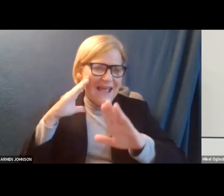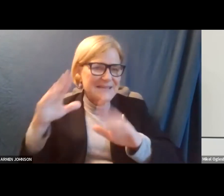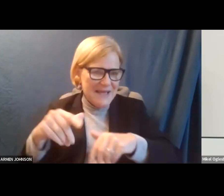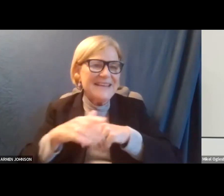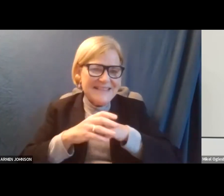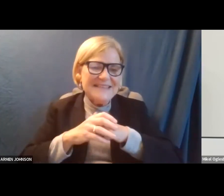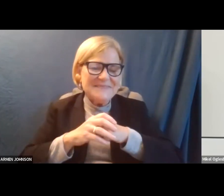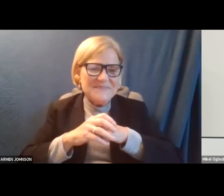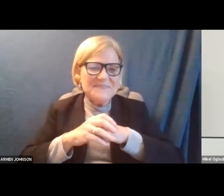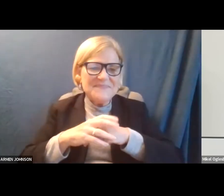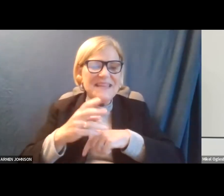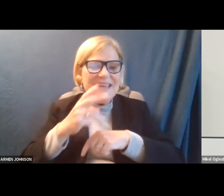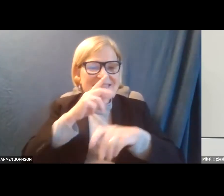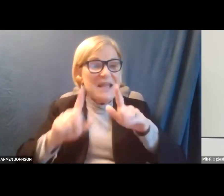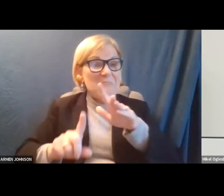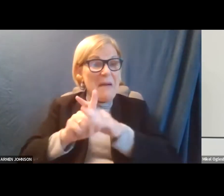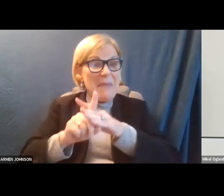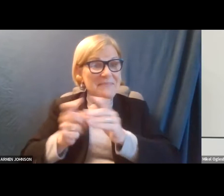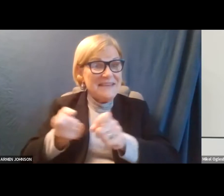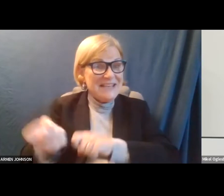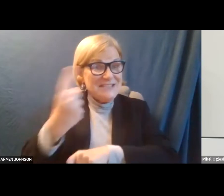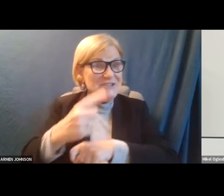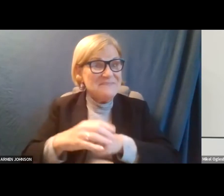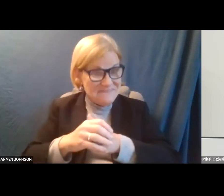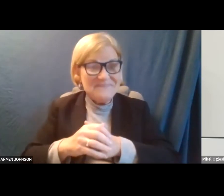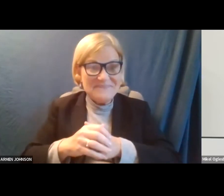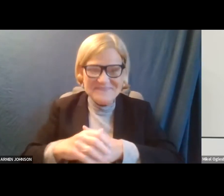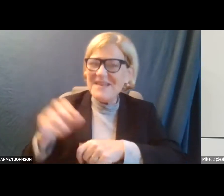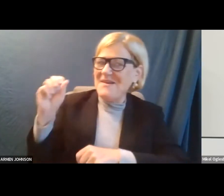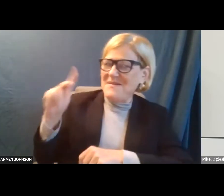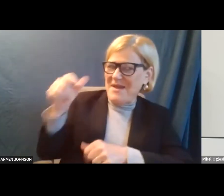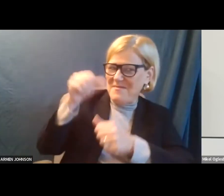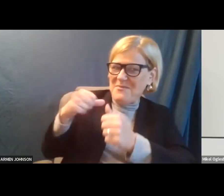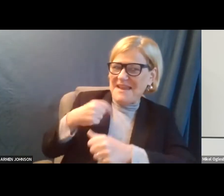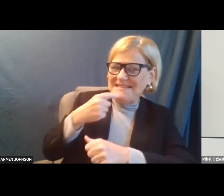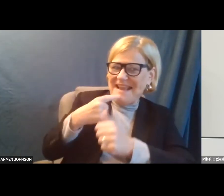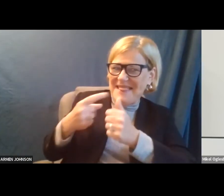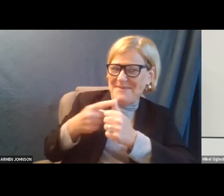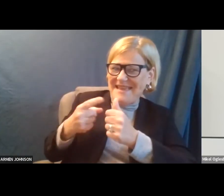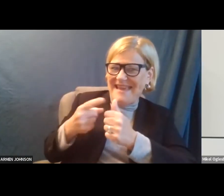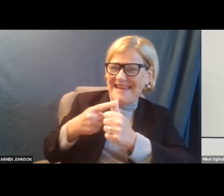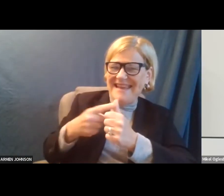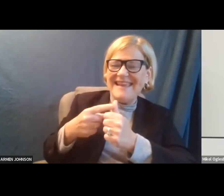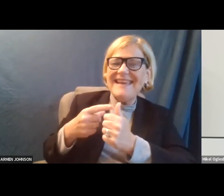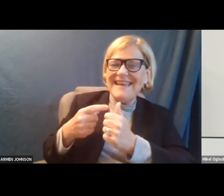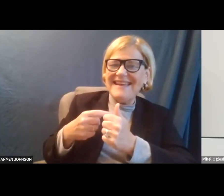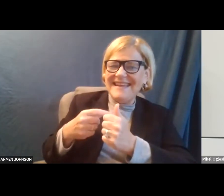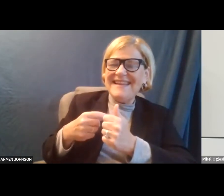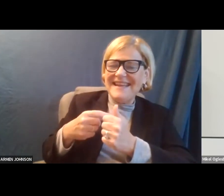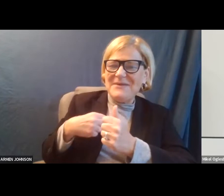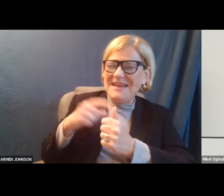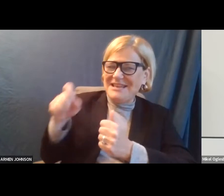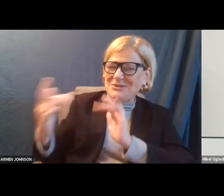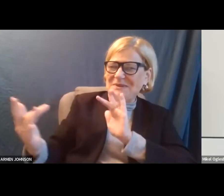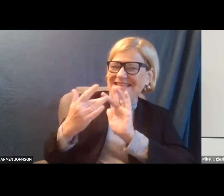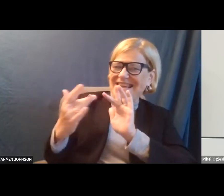see it pop up next year. Okay. And remember what I said at the beginning, um, I do need you to get in